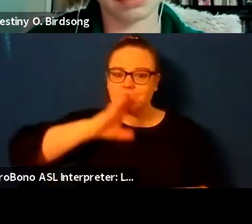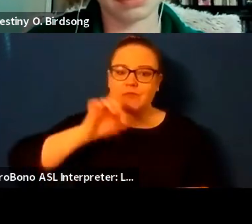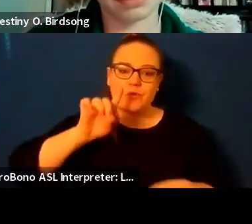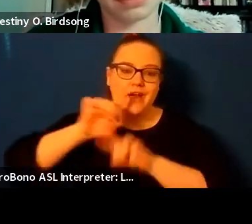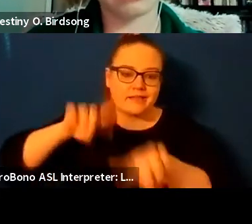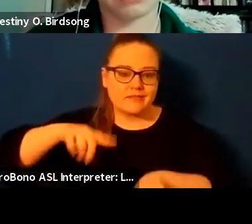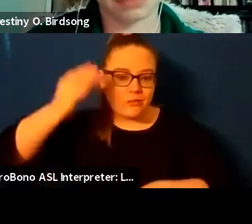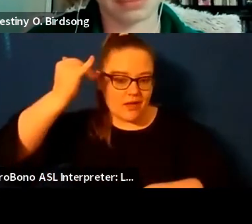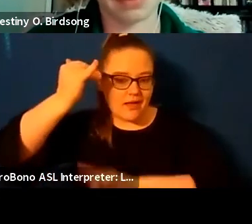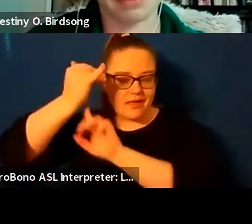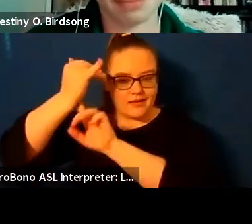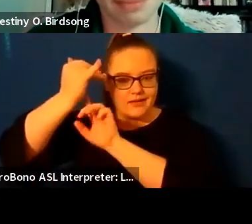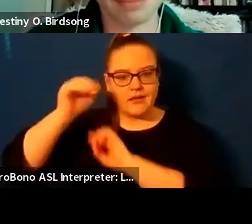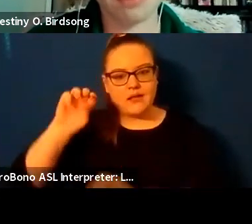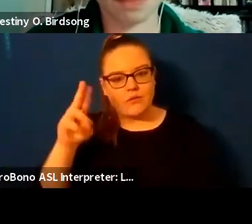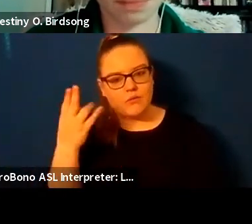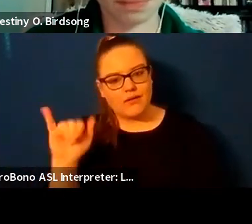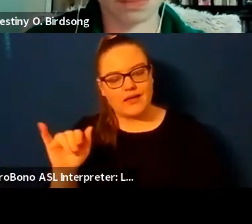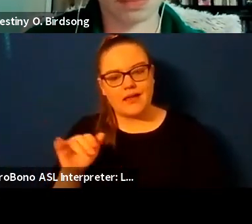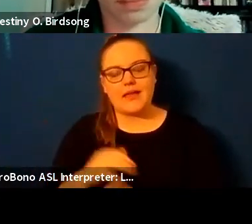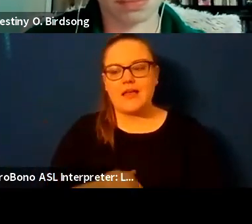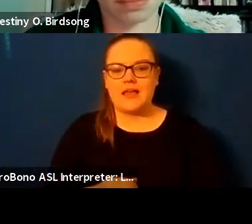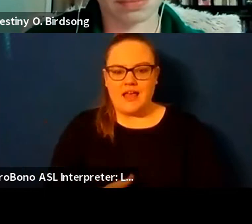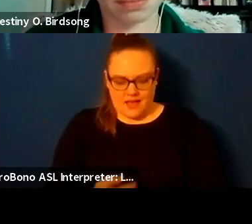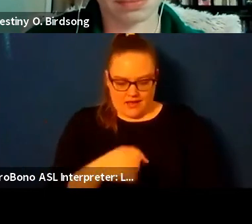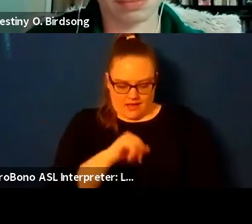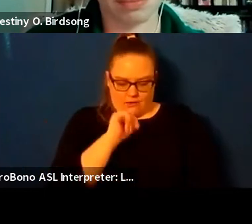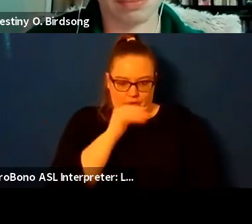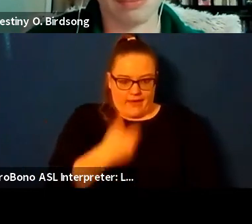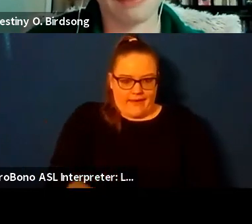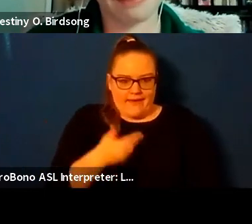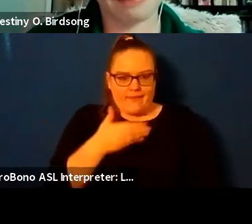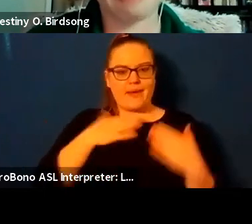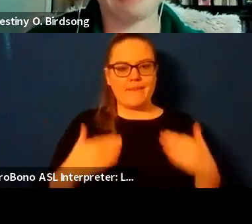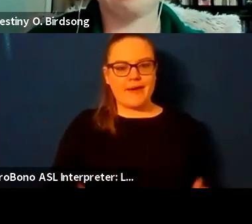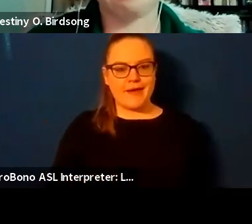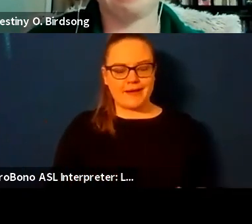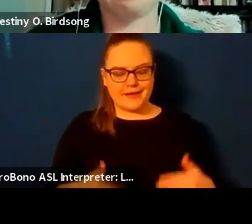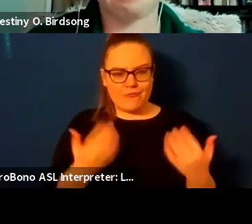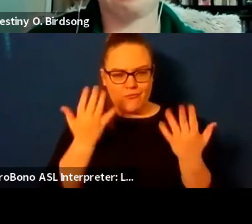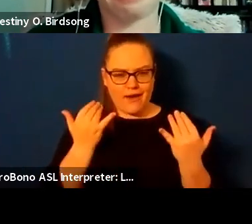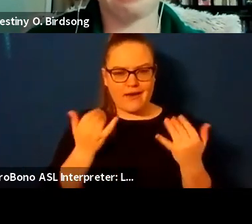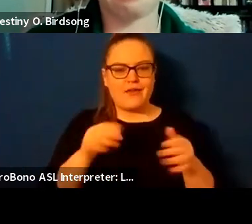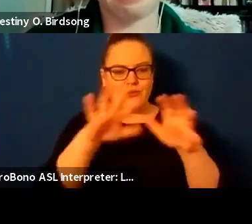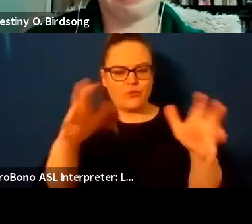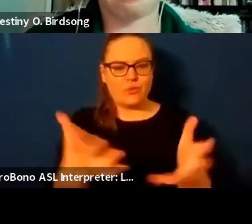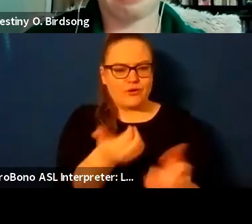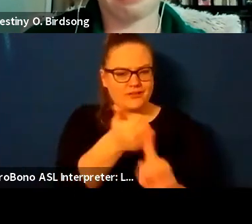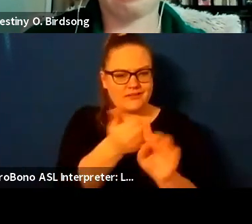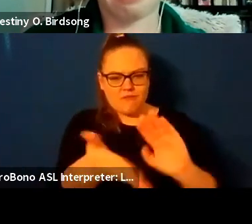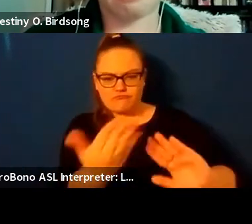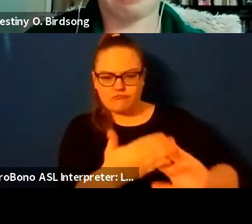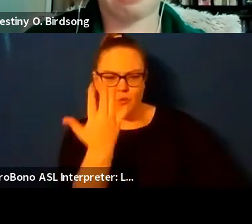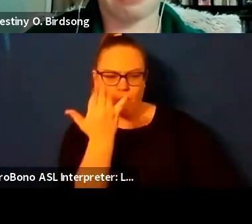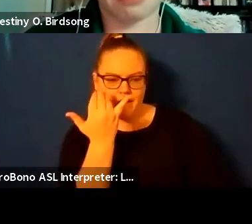um to the question of why am i the way i am why is the world the way it is right and that's the that's the engine